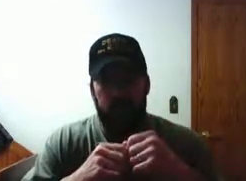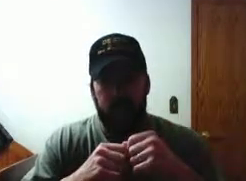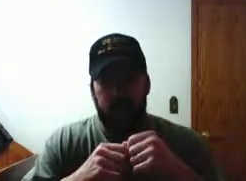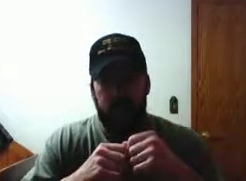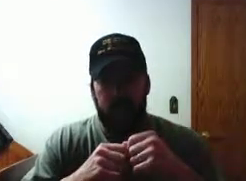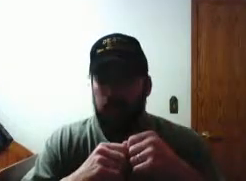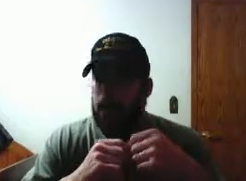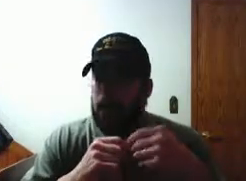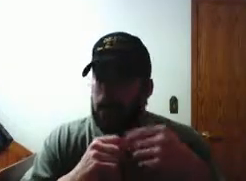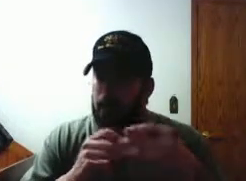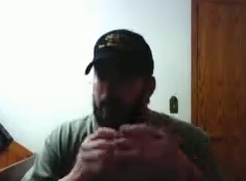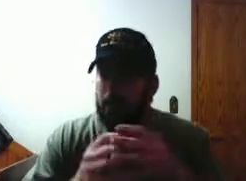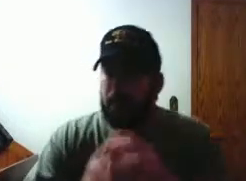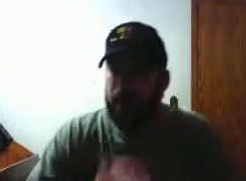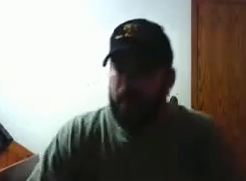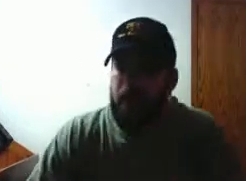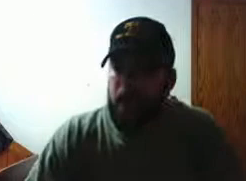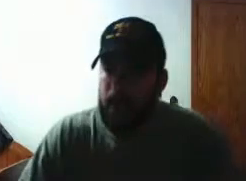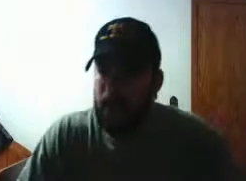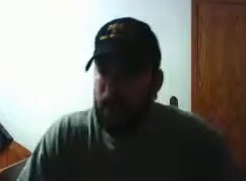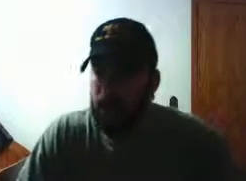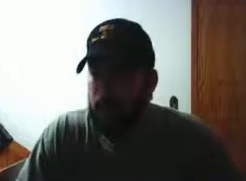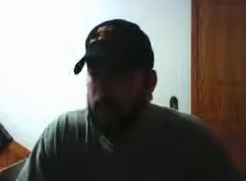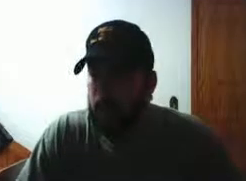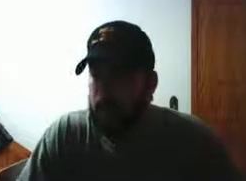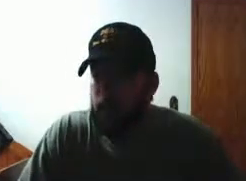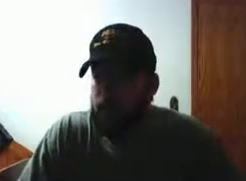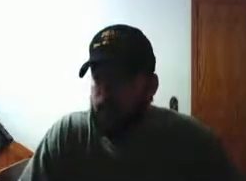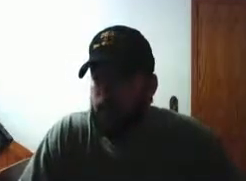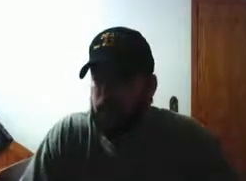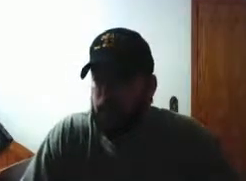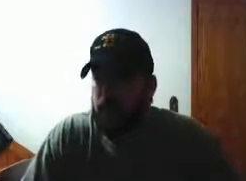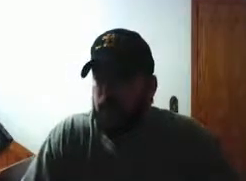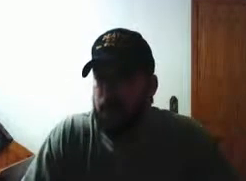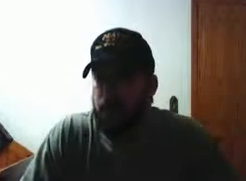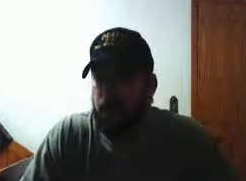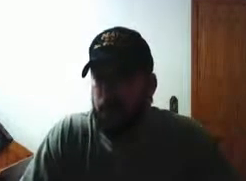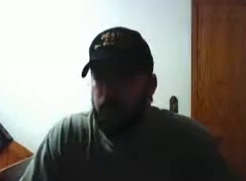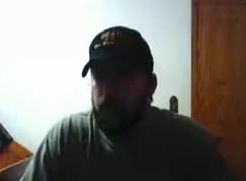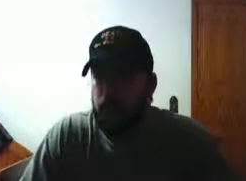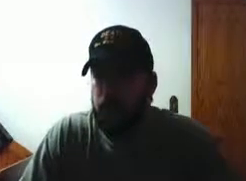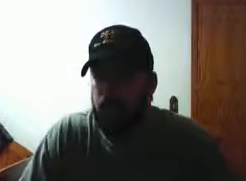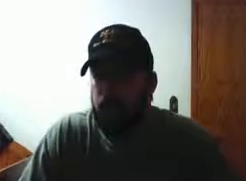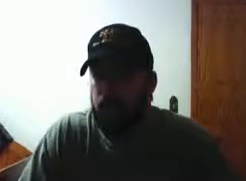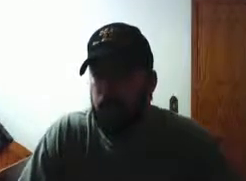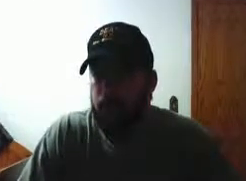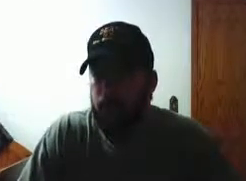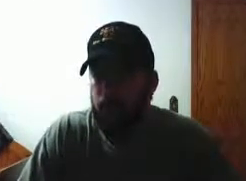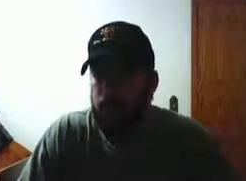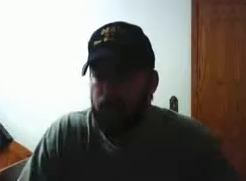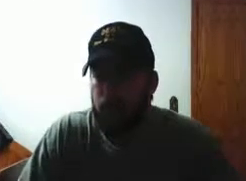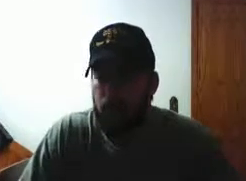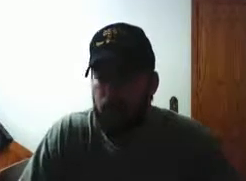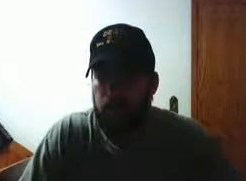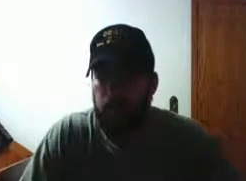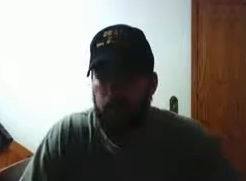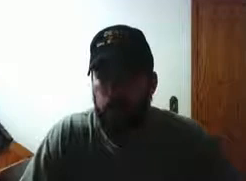but having said that in the next video because this is basically a introduction to civil disturbance operation and control force